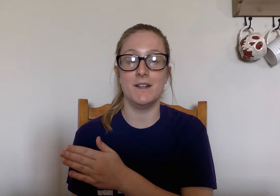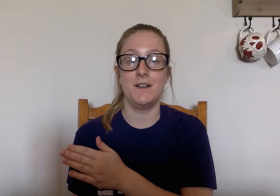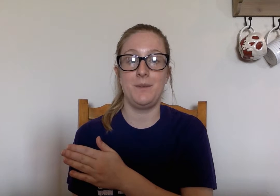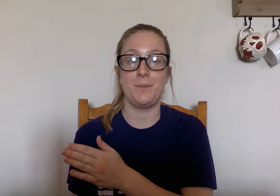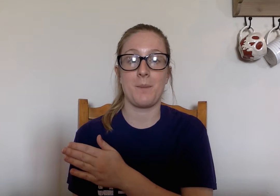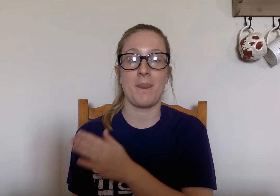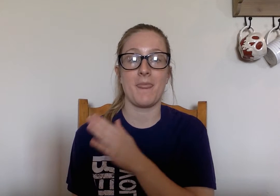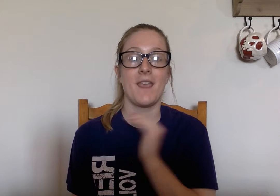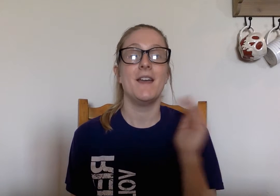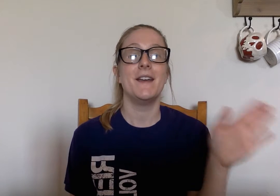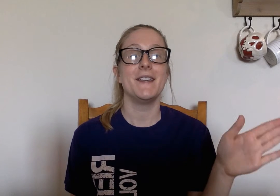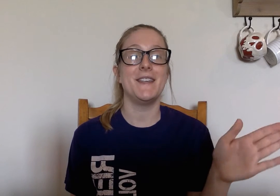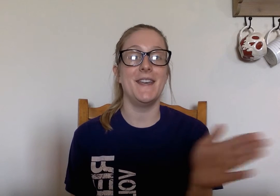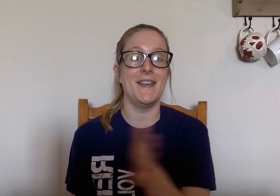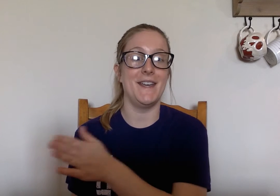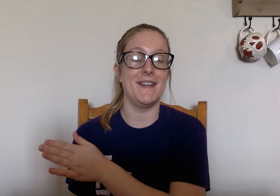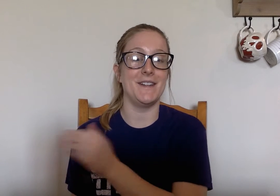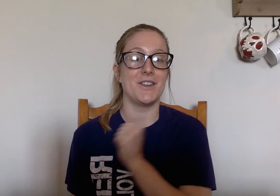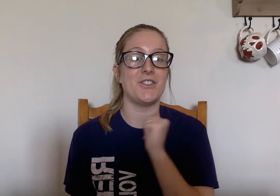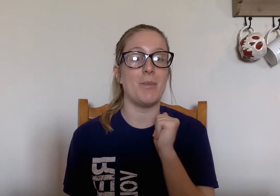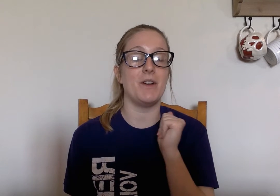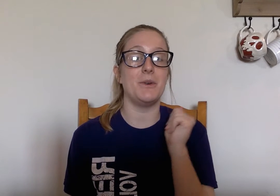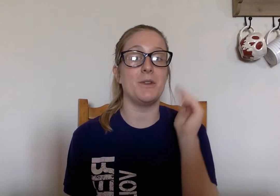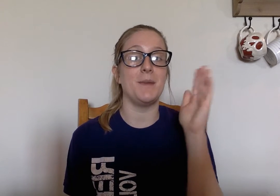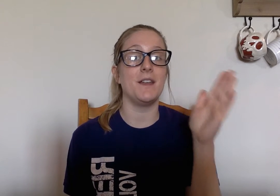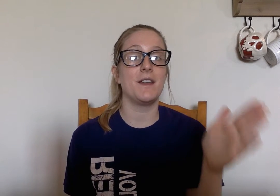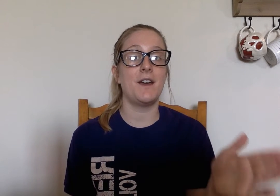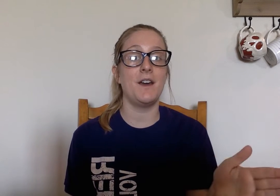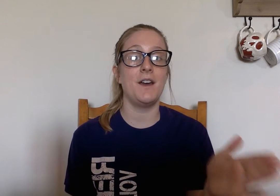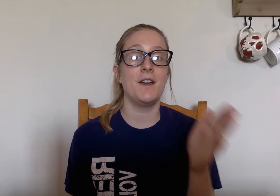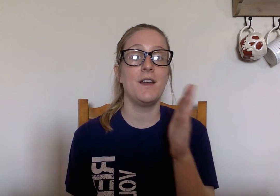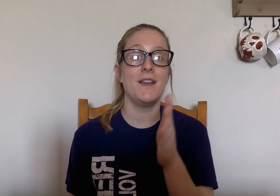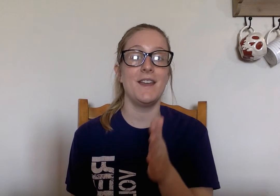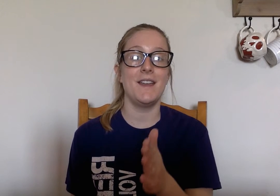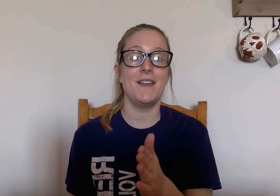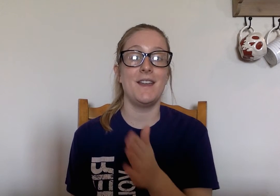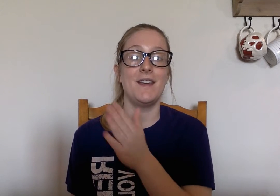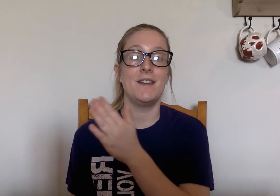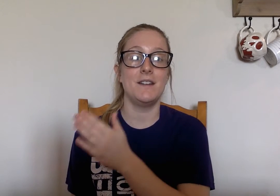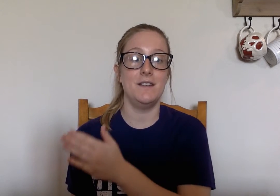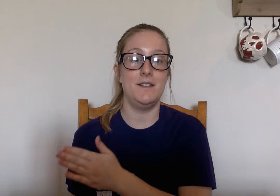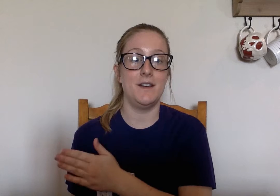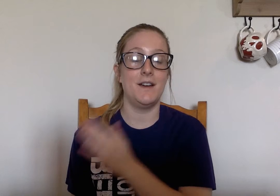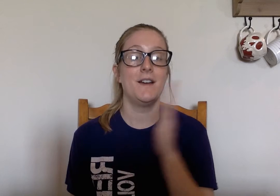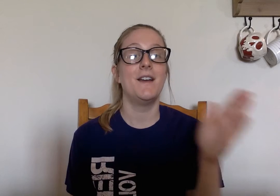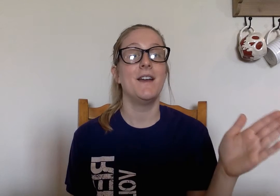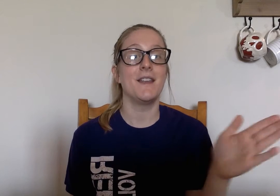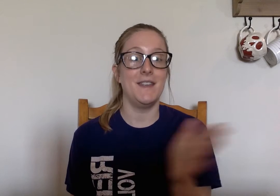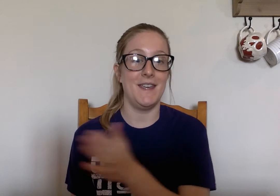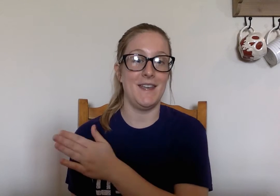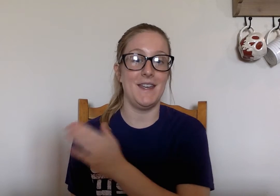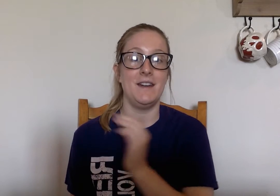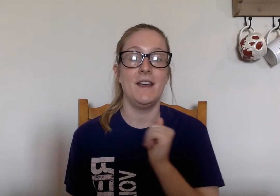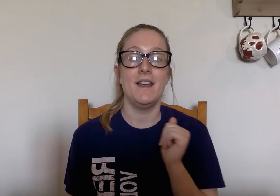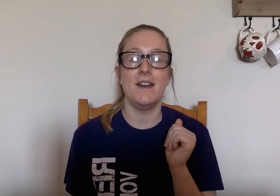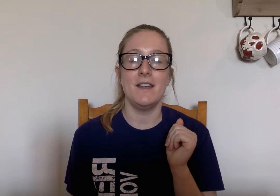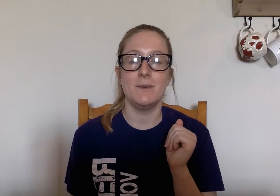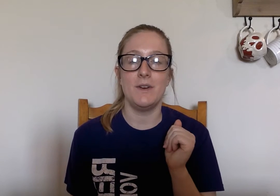kid good job ready do it with me k i d kid nice one